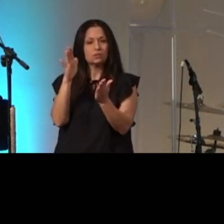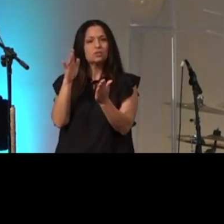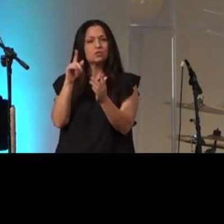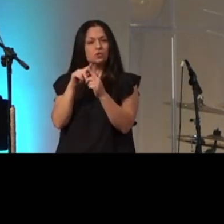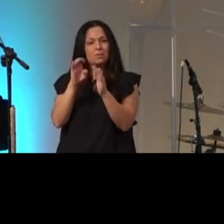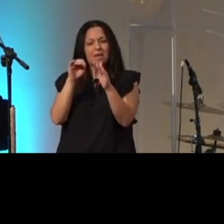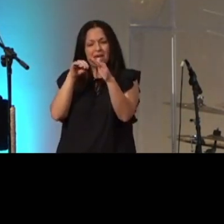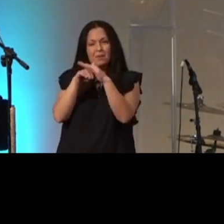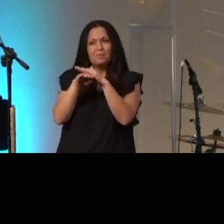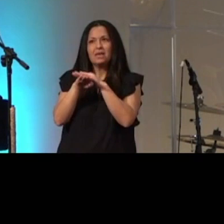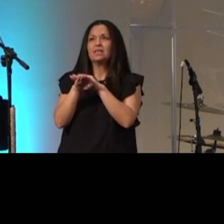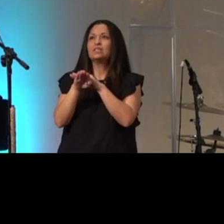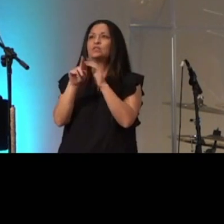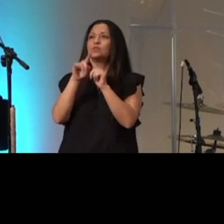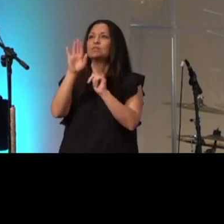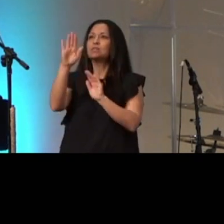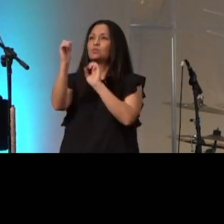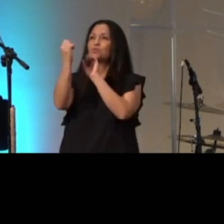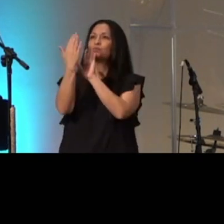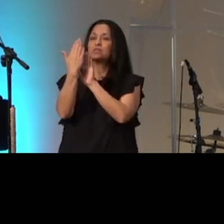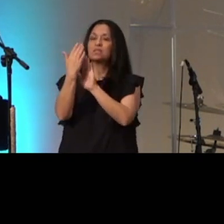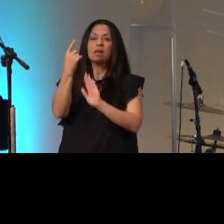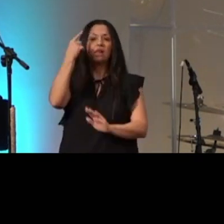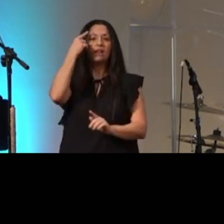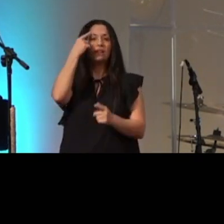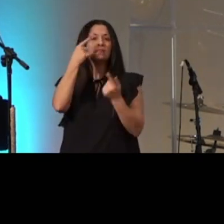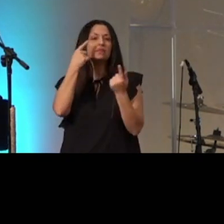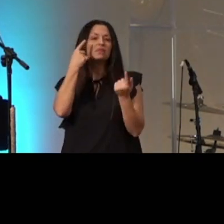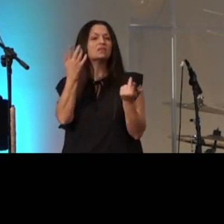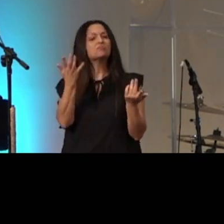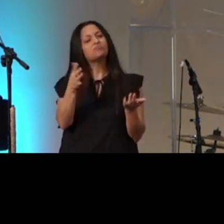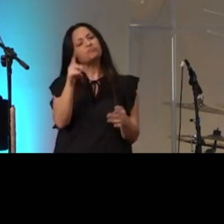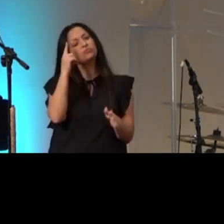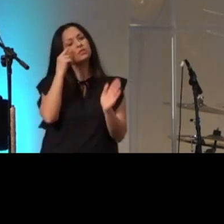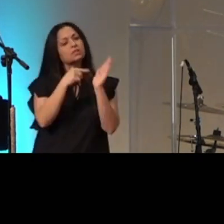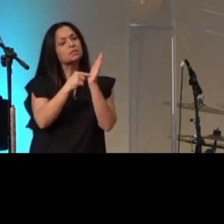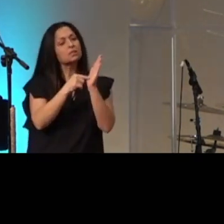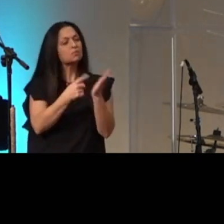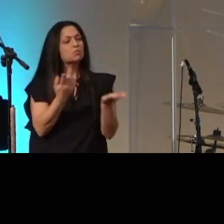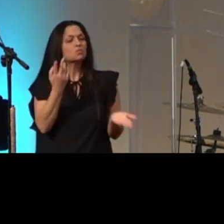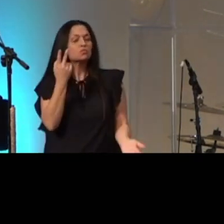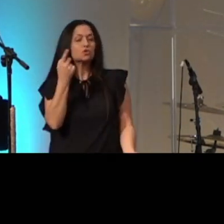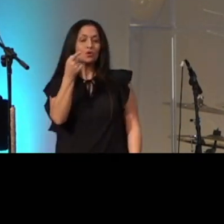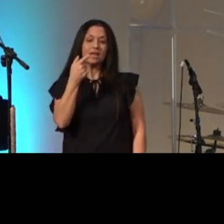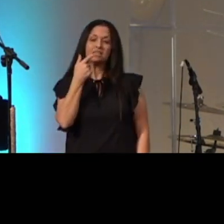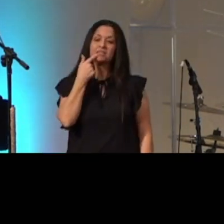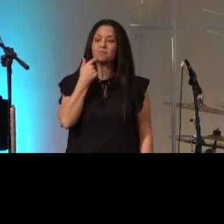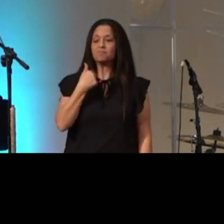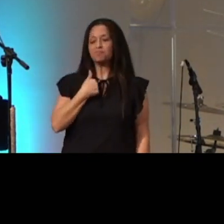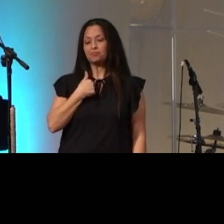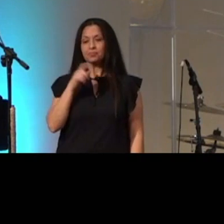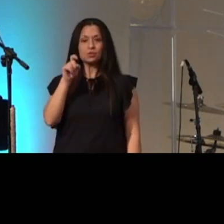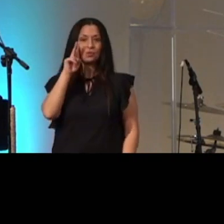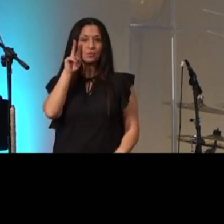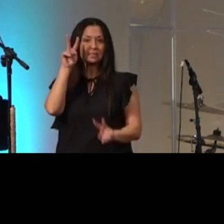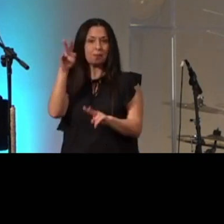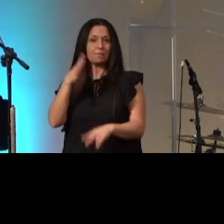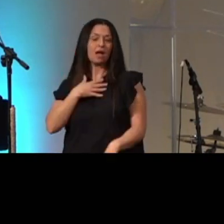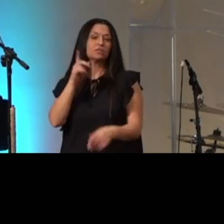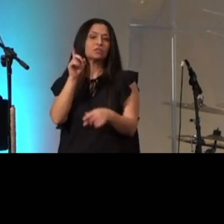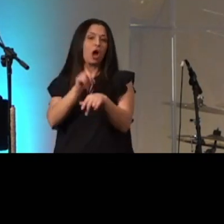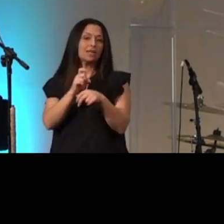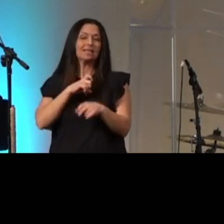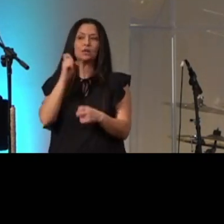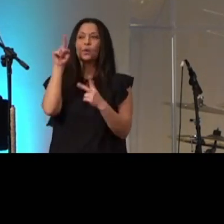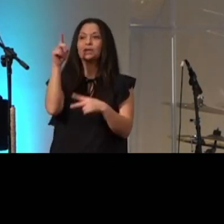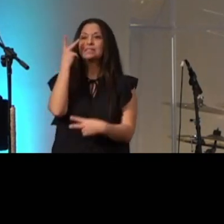how sometimes we use the word see when it comes to relationships with people like if you ever said i gotta go see my doctor i gotta go see